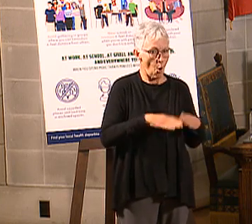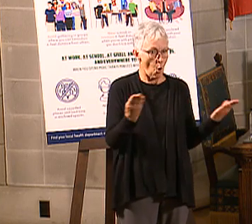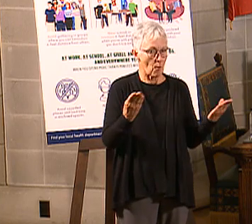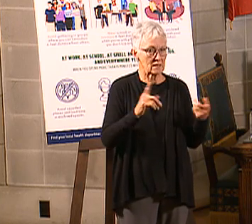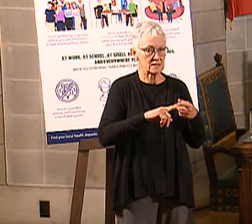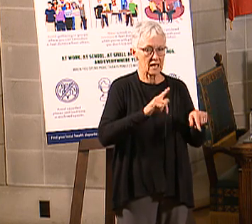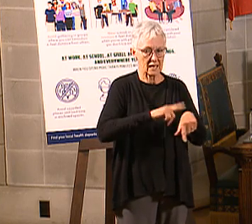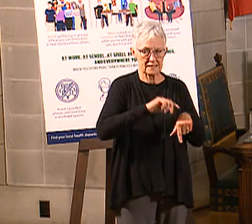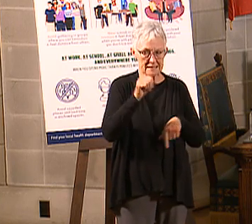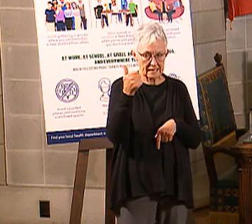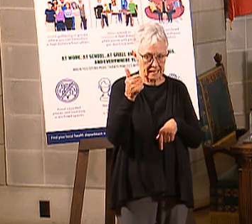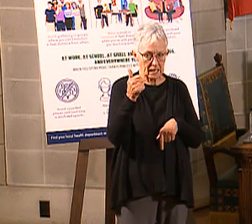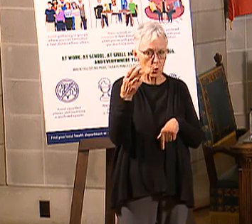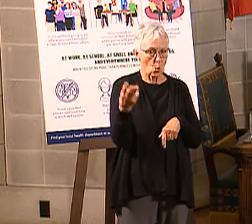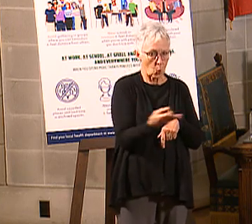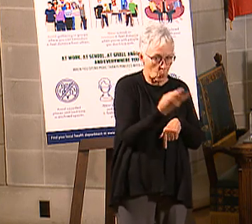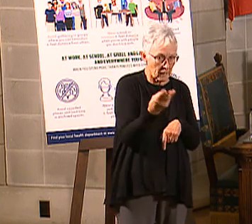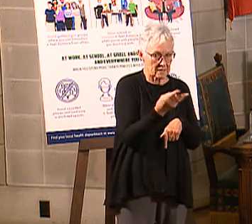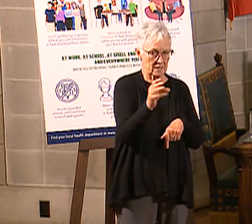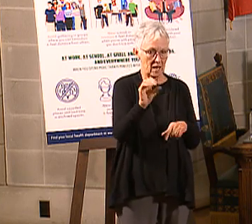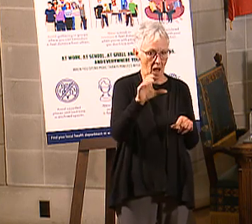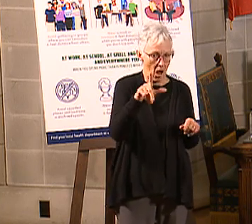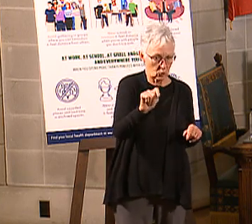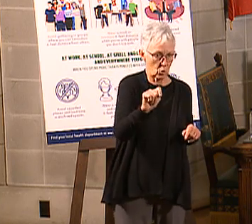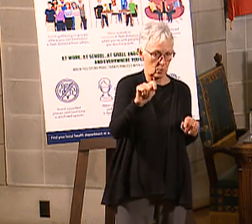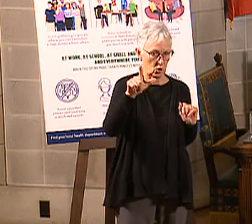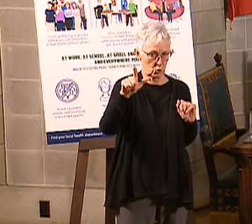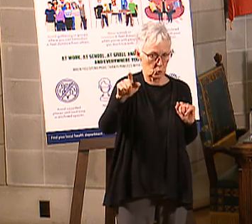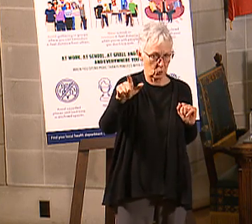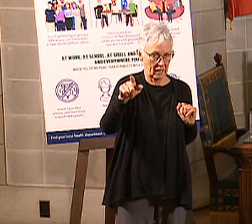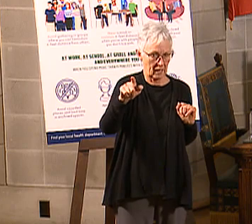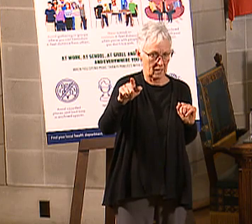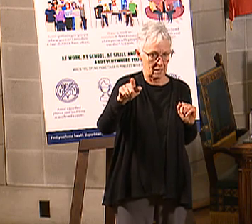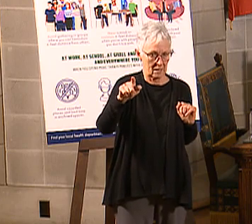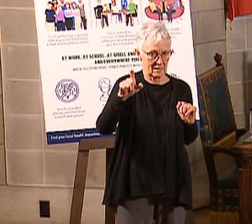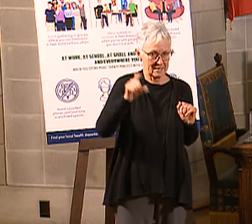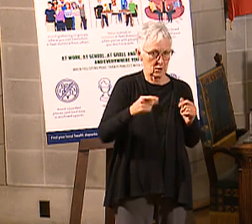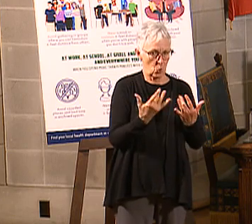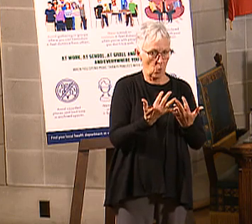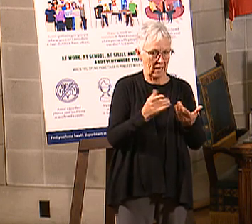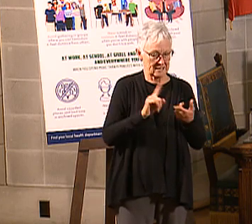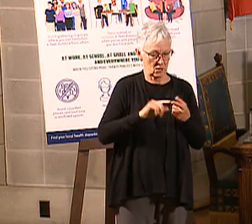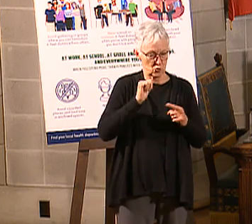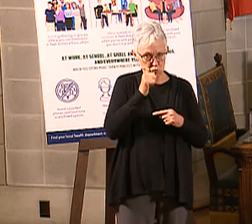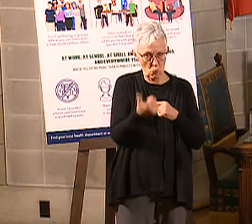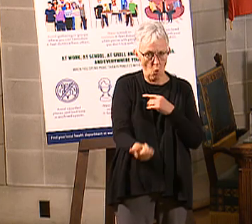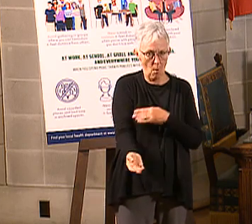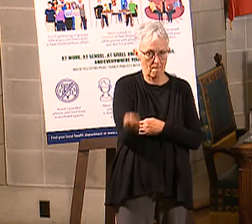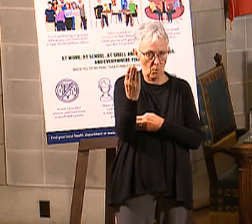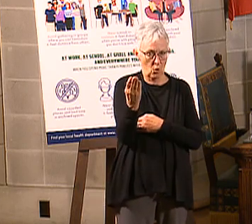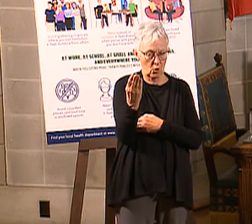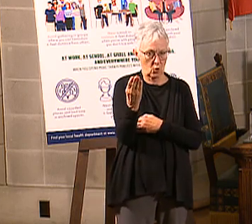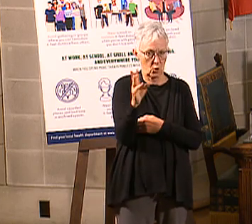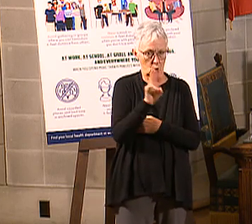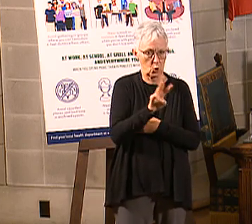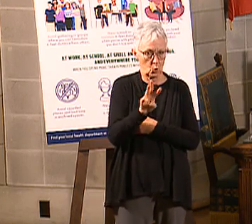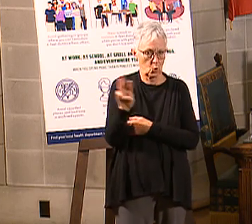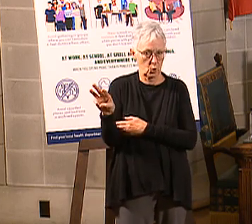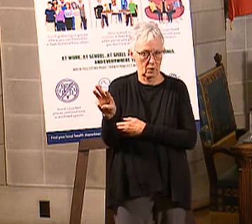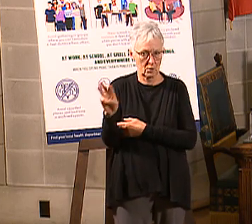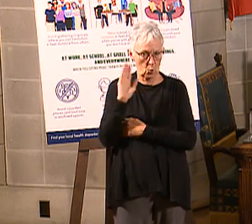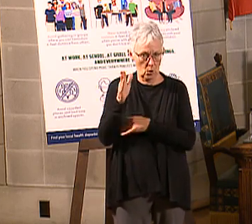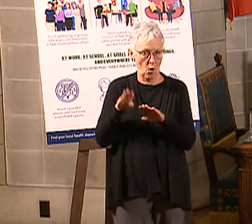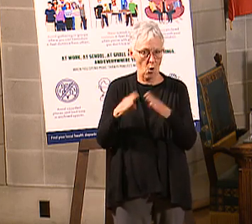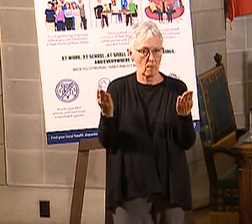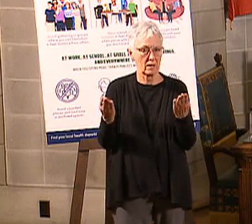on Wednesday, October 21st. So, he just needs to wait a little less than a day. The website will be open. So, it's not